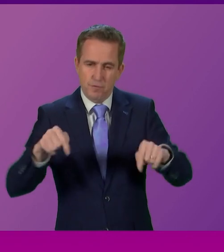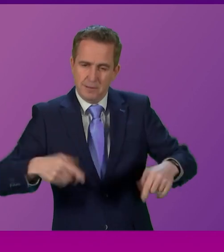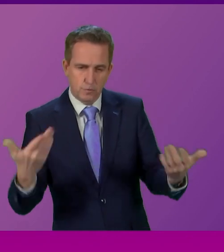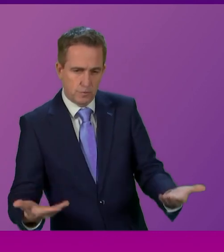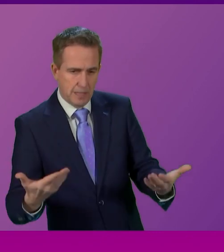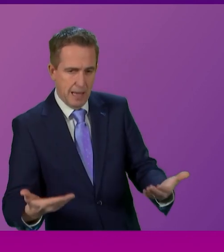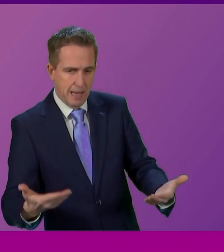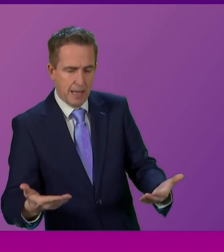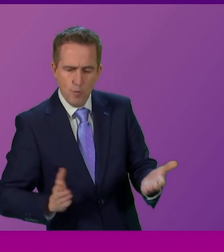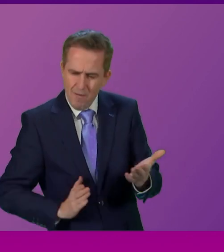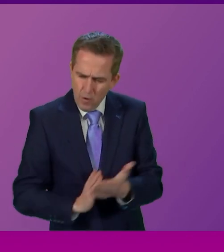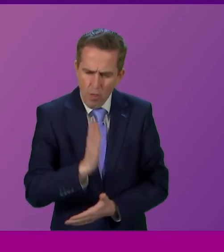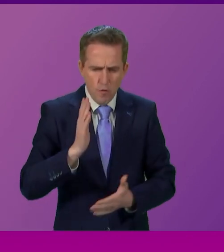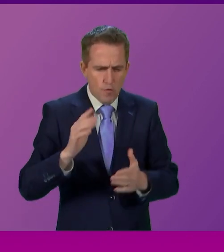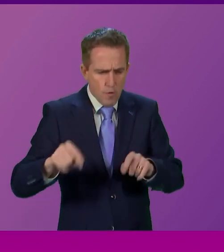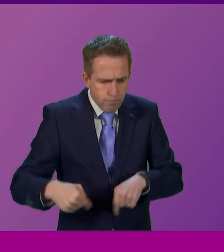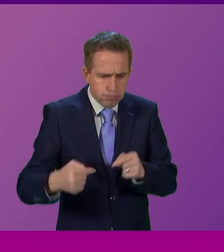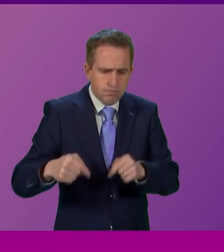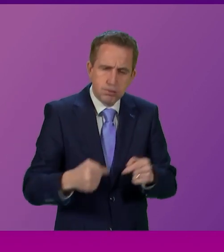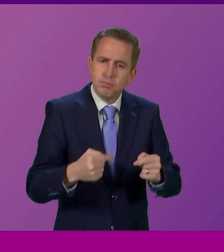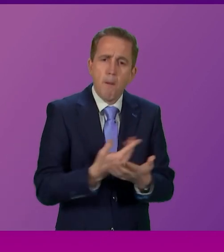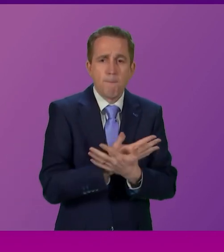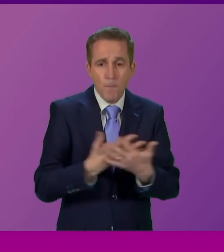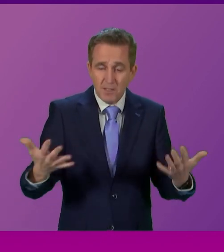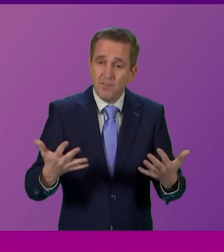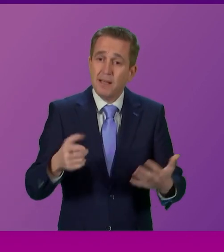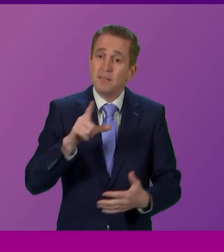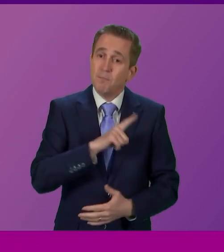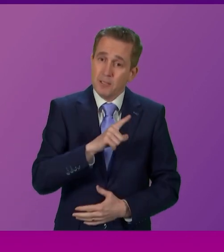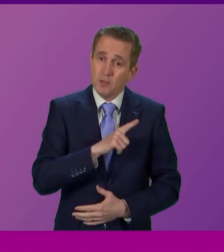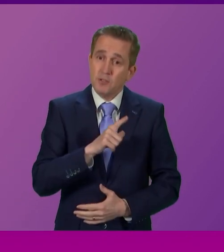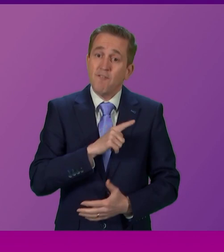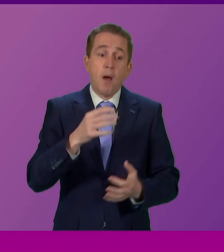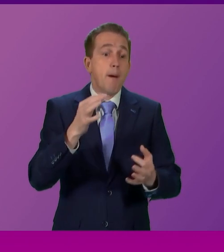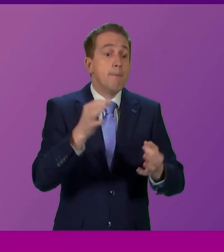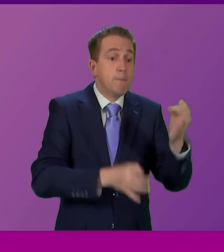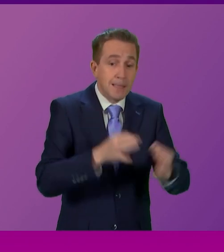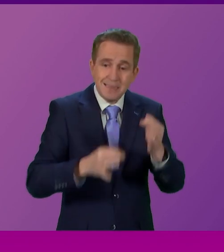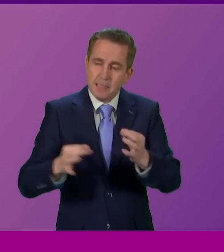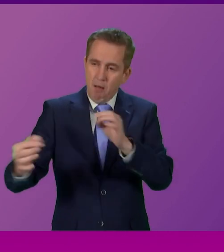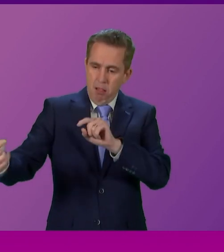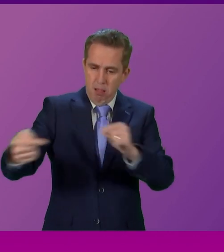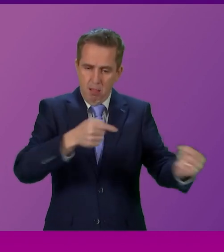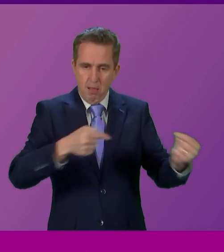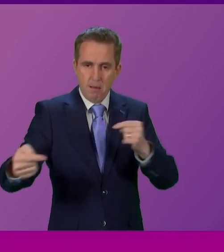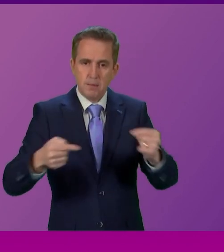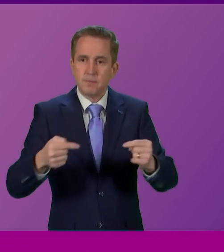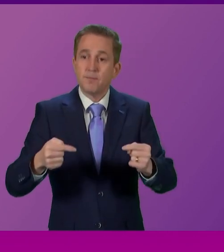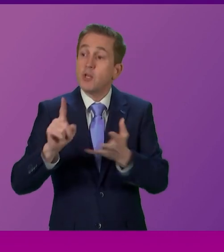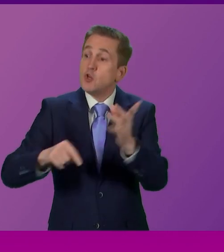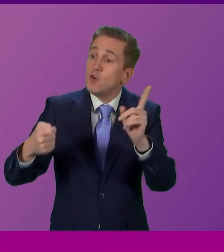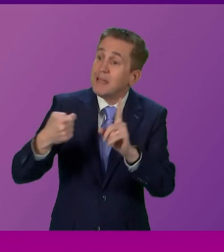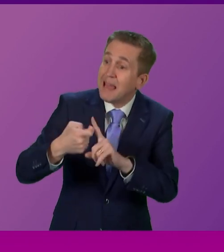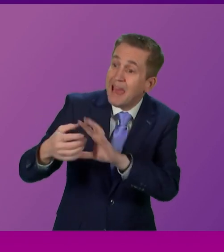We have been through the ringer and much of it is self-inflicted by ideological party politics. We gave the union a